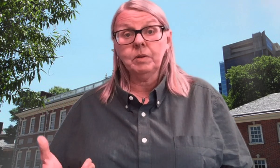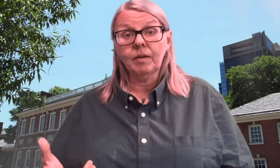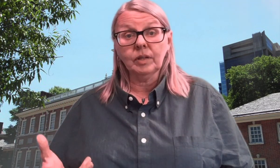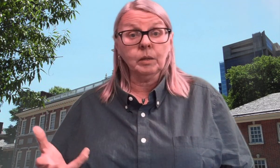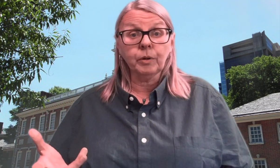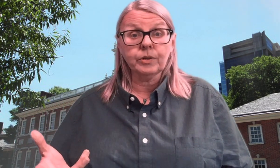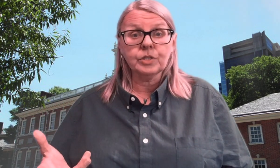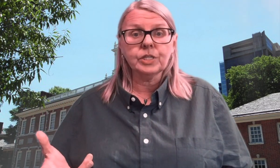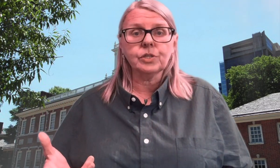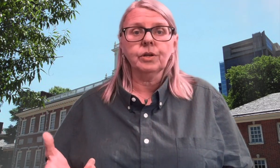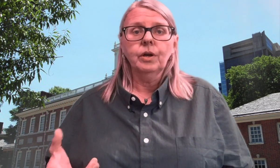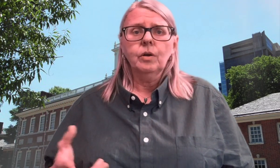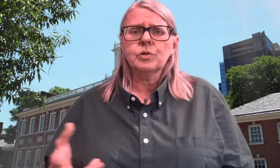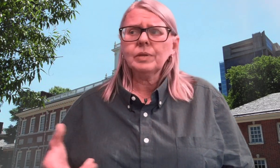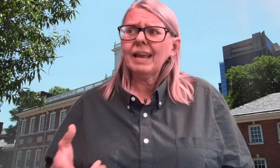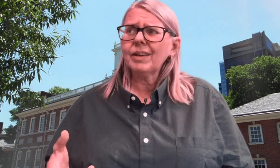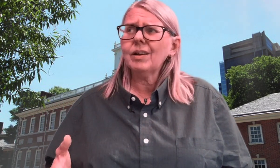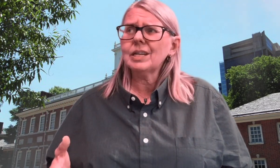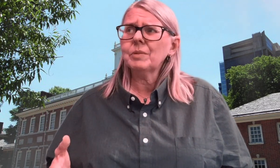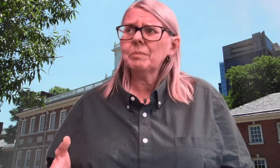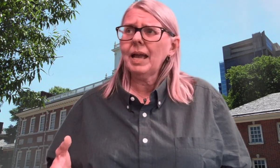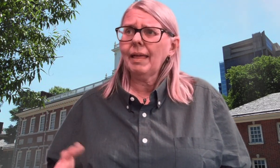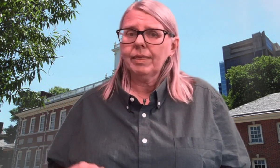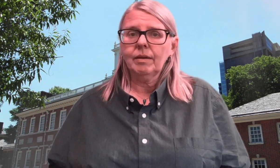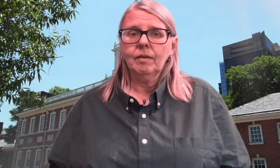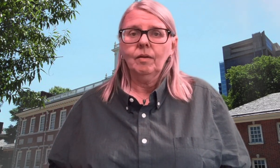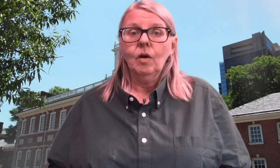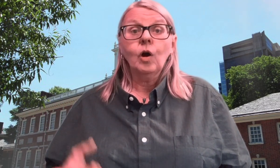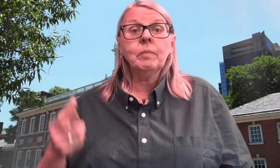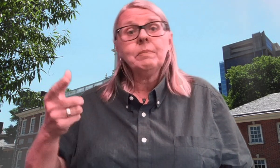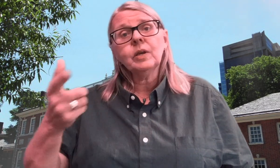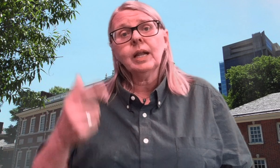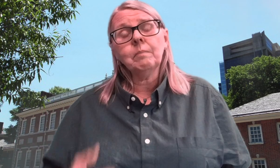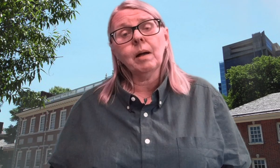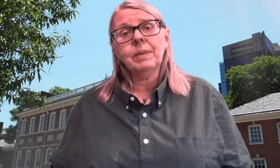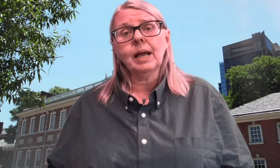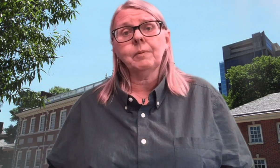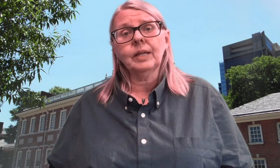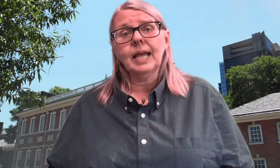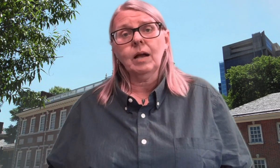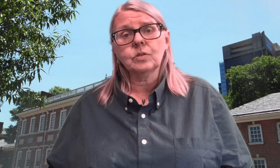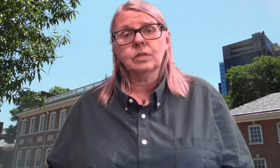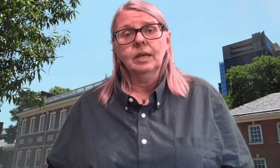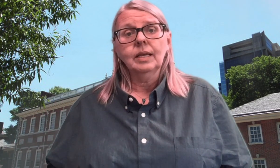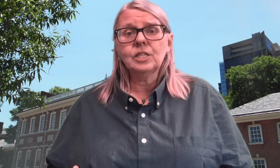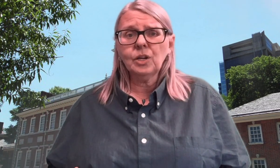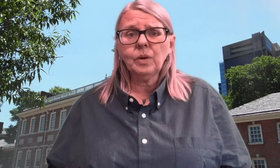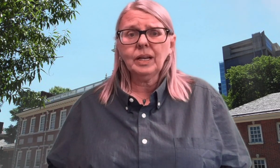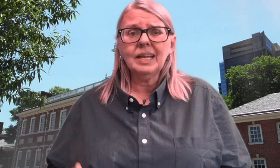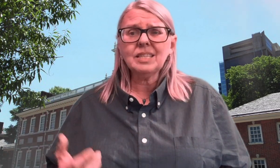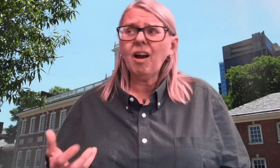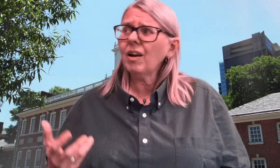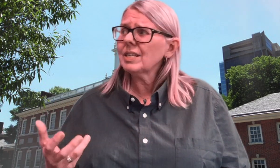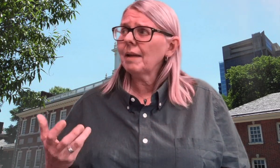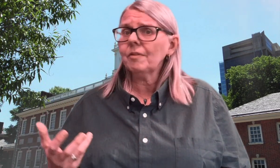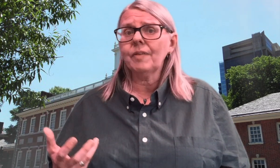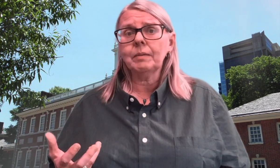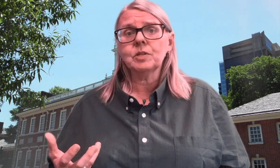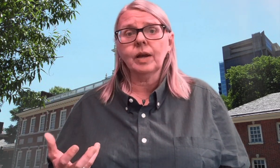you have a little brother or sister who's really having a hard time with the map. Or maybe you can help mom pick up around the house. Because you know what? It's a hard time for families right